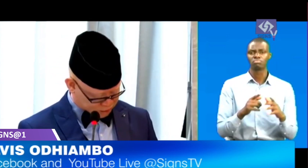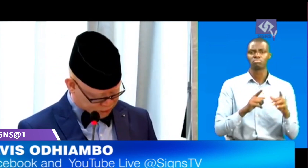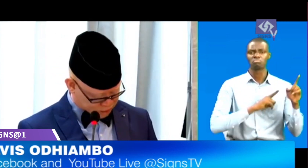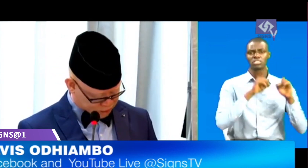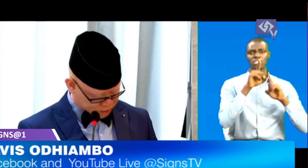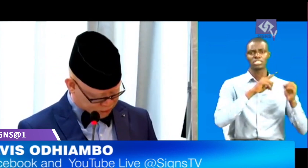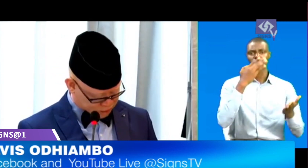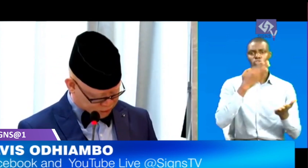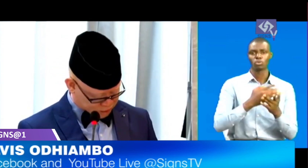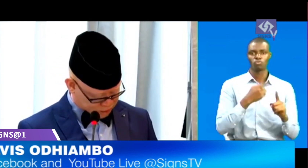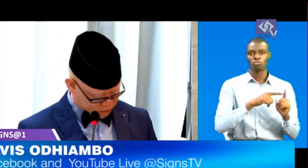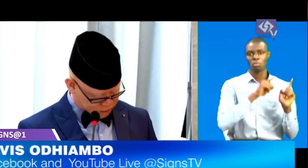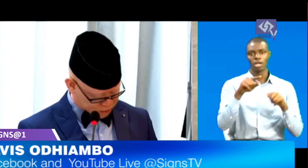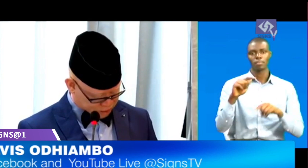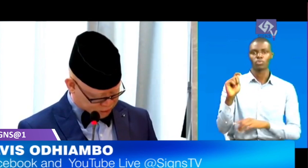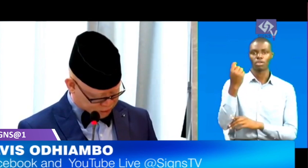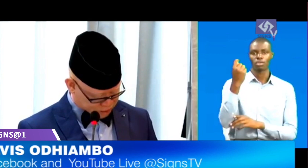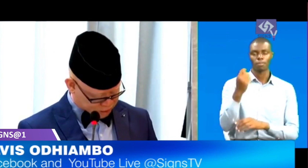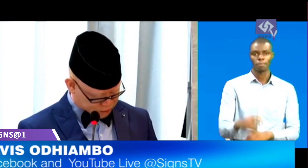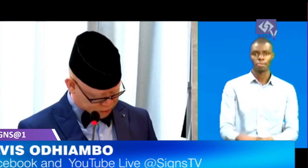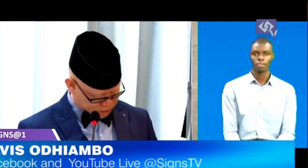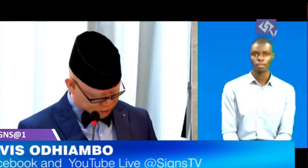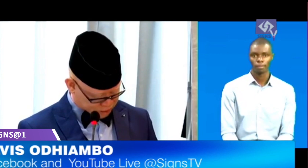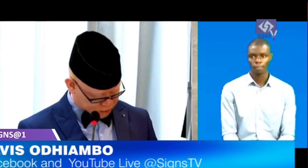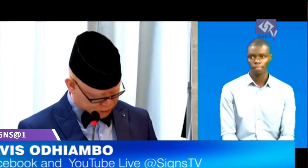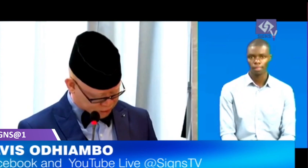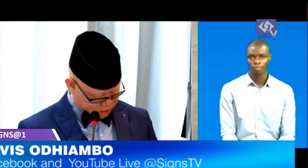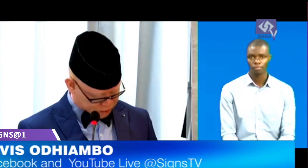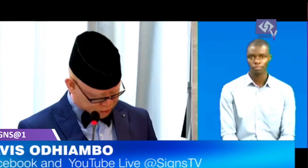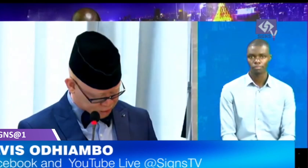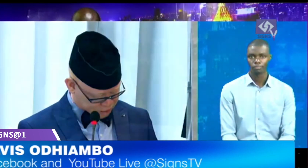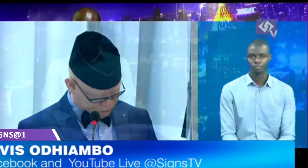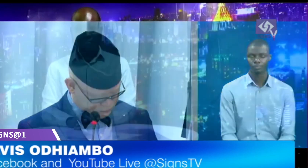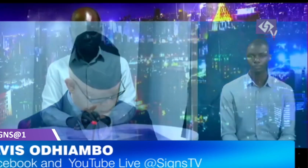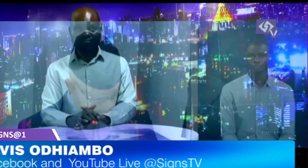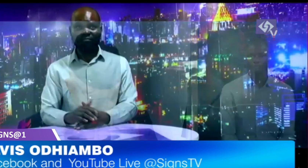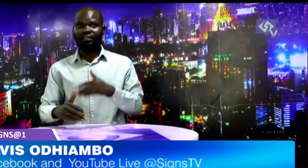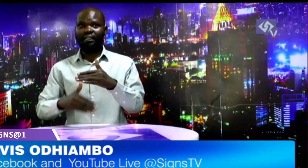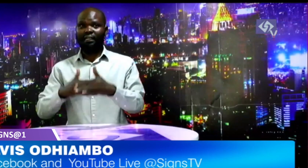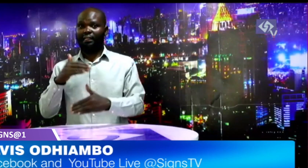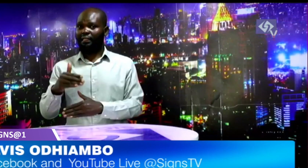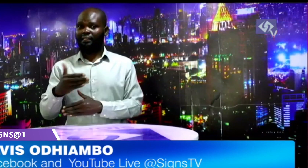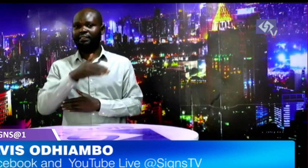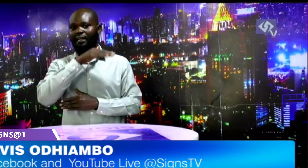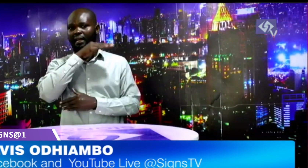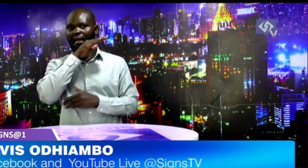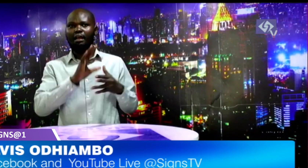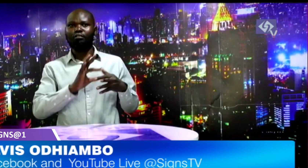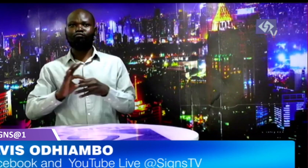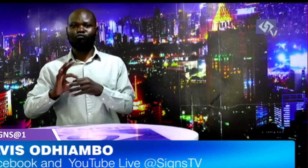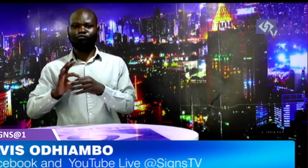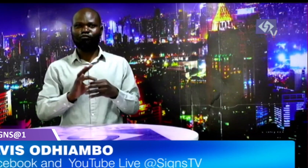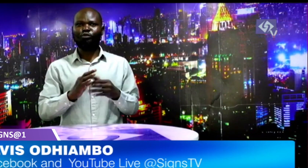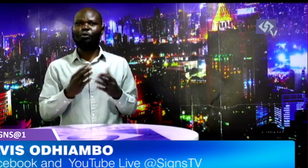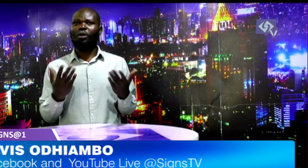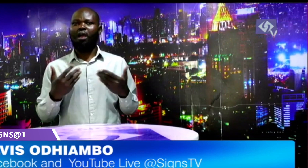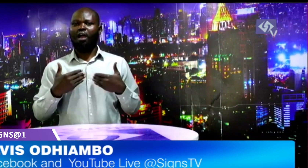and away from that news update azimil